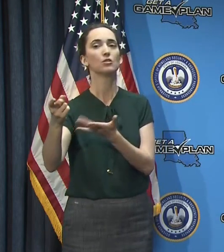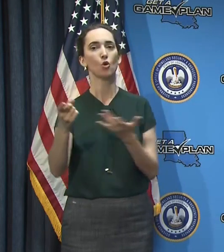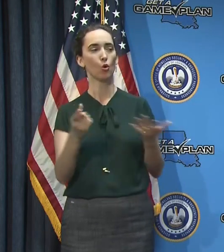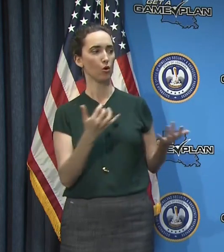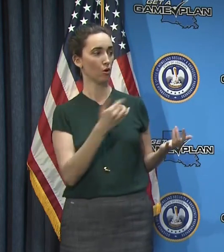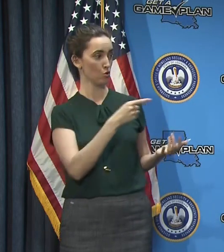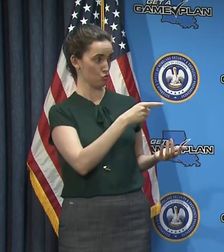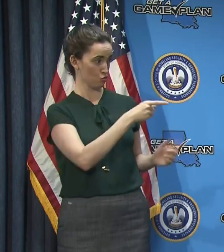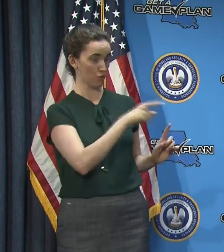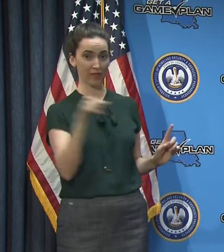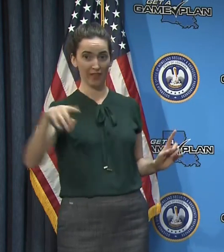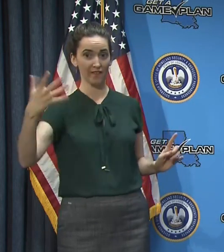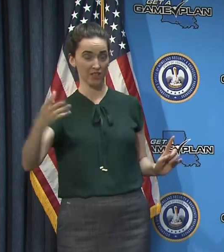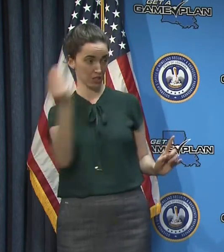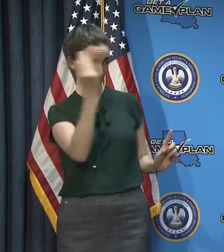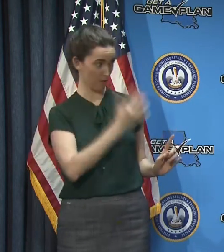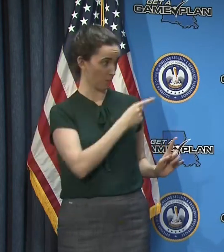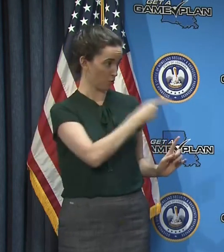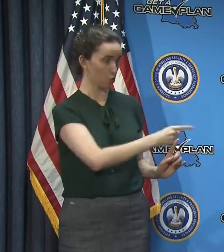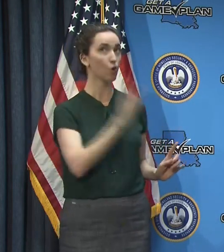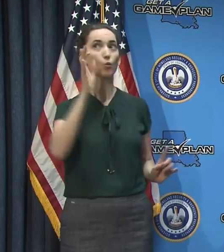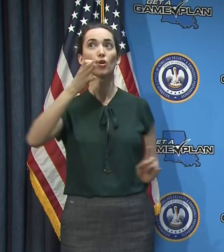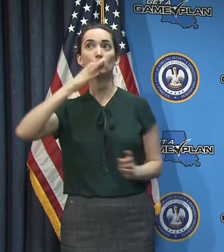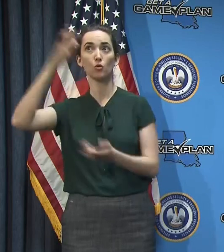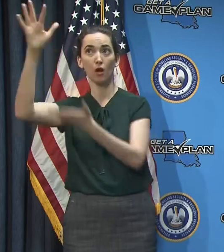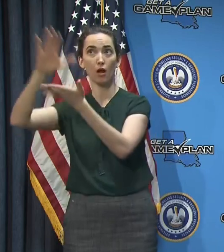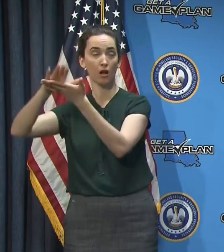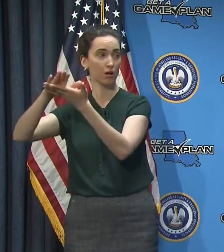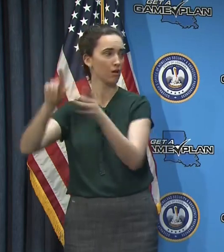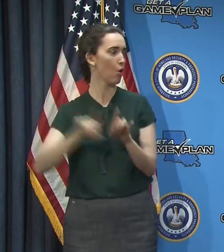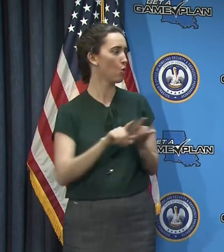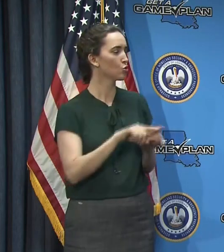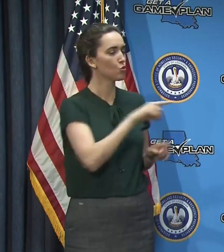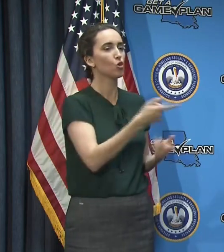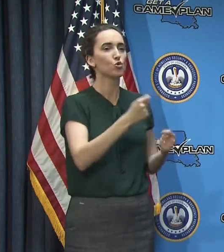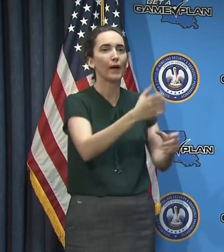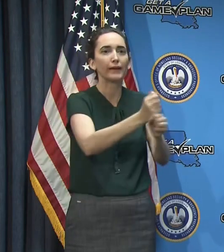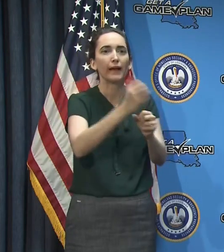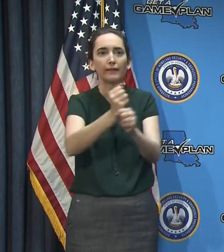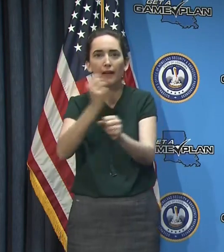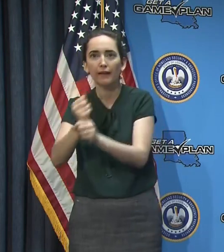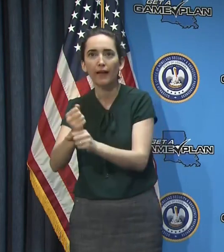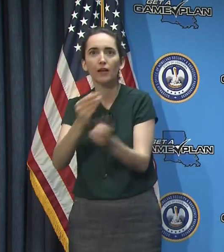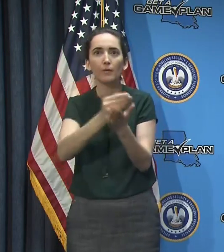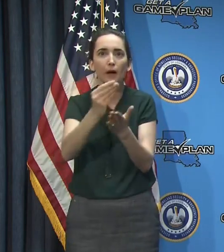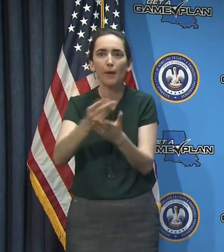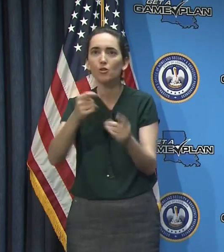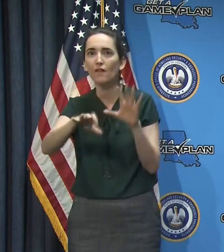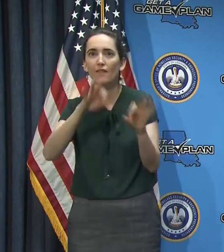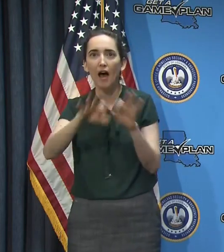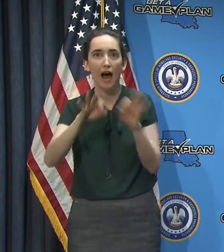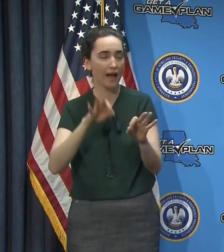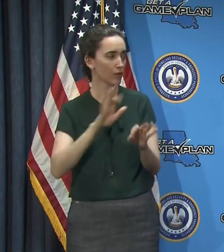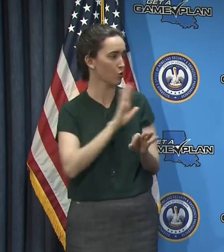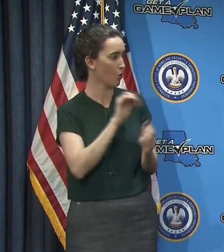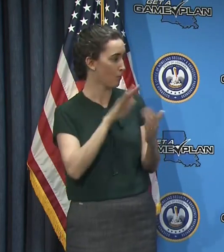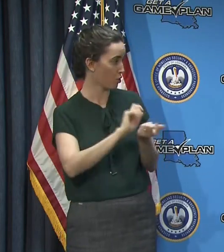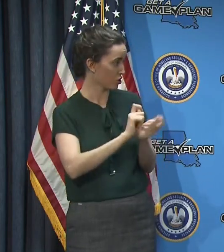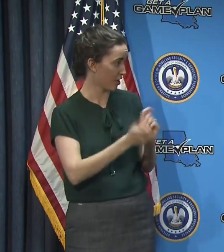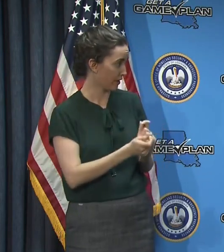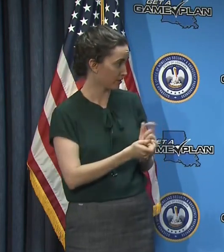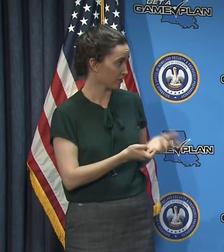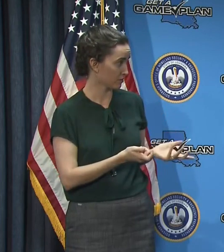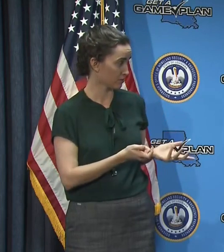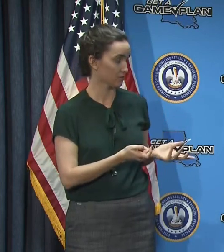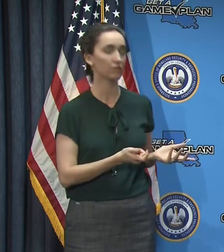trying to obtain things like, uh, PPE and ventilators? It doesn't necessarily change our approach, but it does